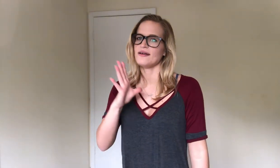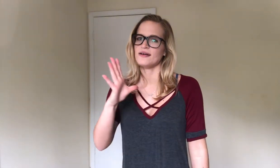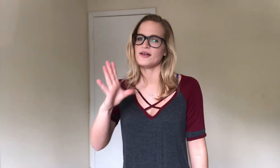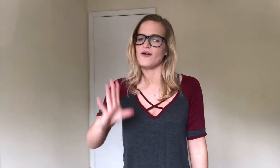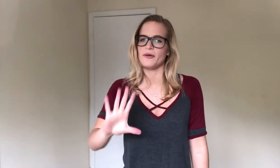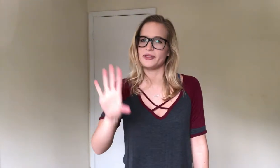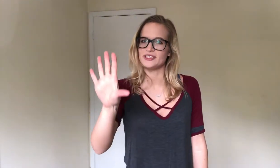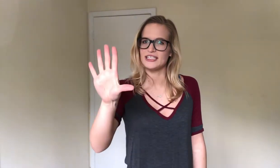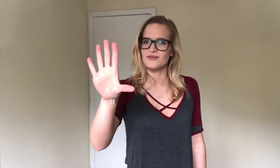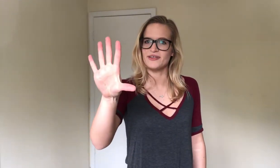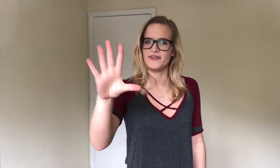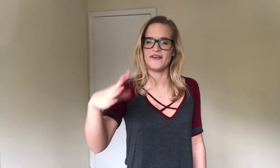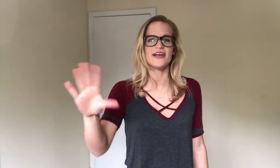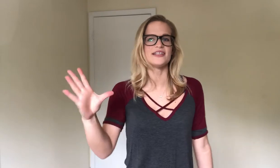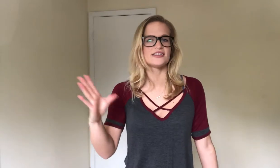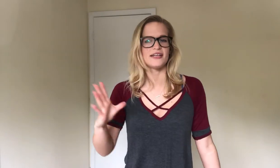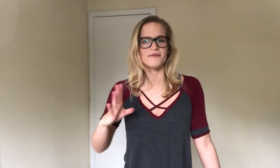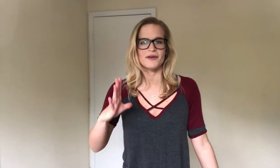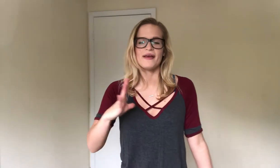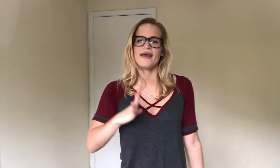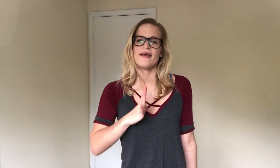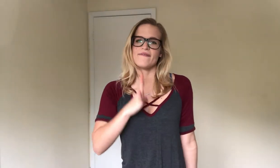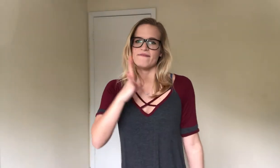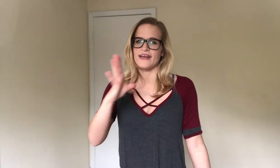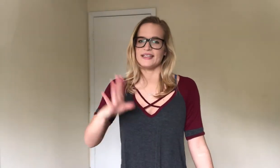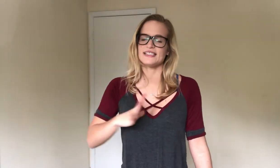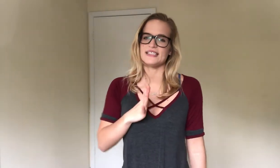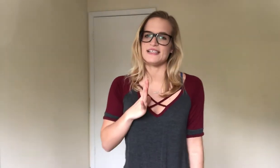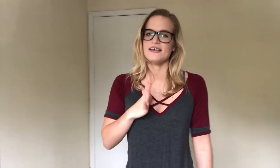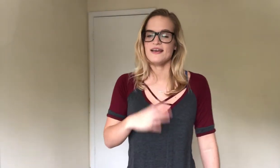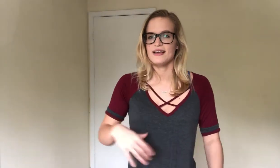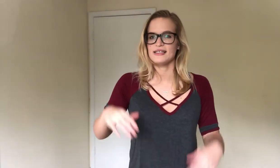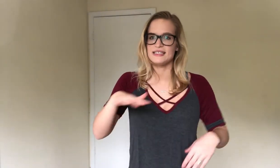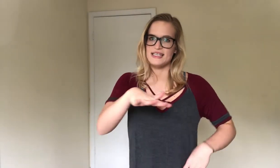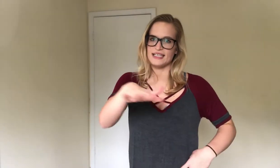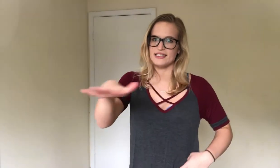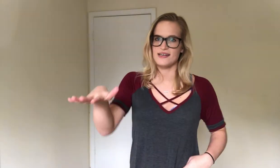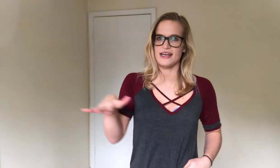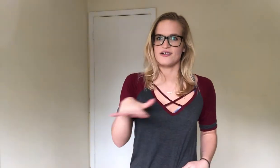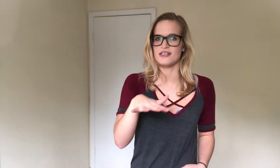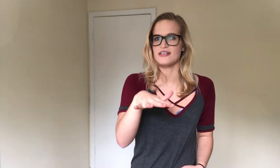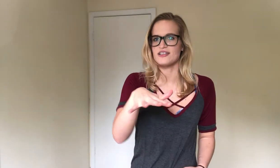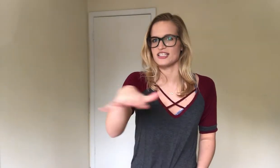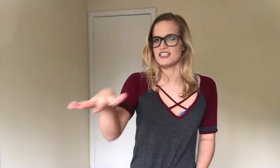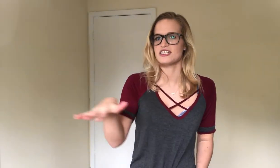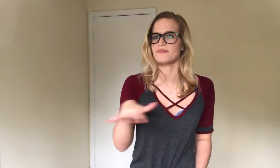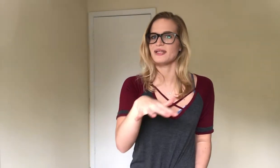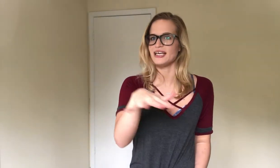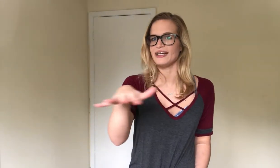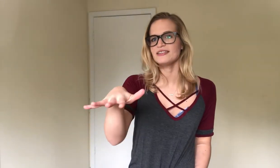Go up your chest with a five handshape. Fancy. Destination. So this is just place.